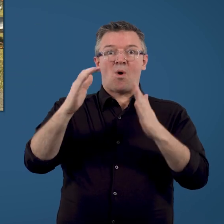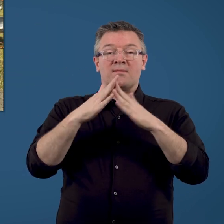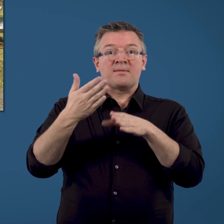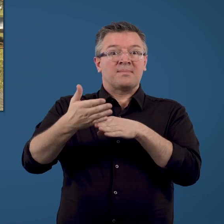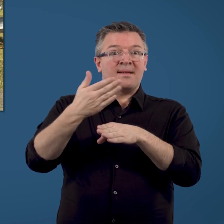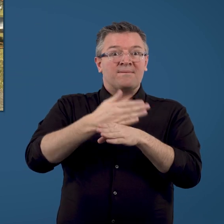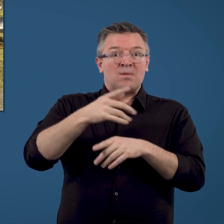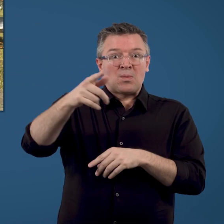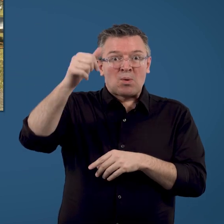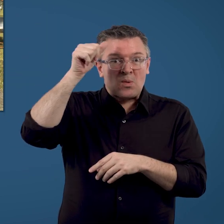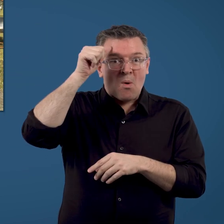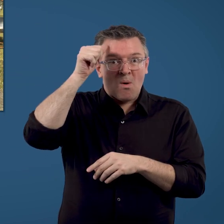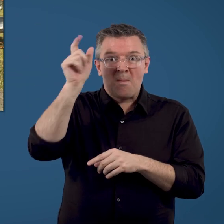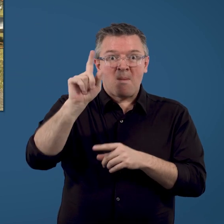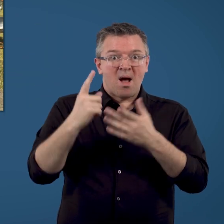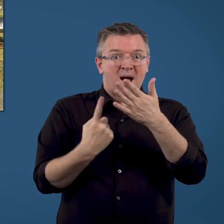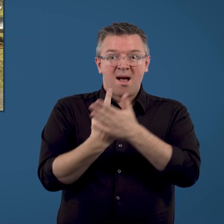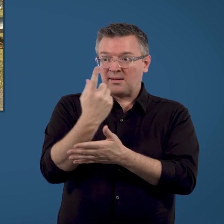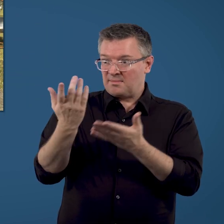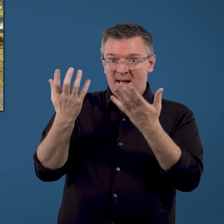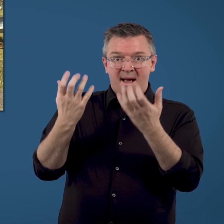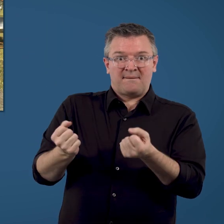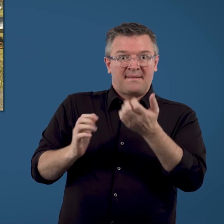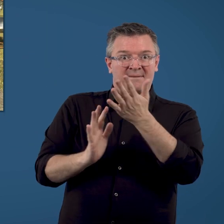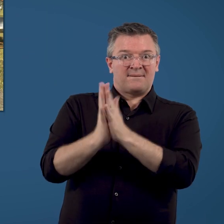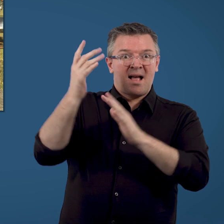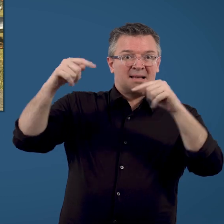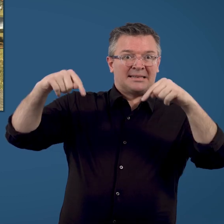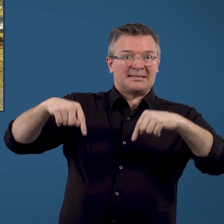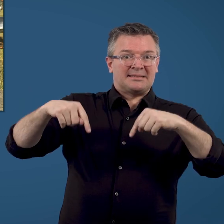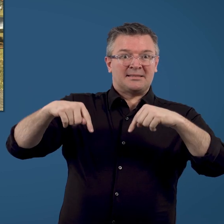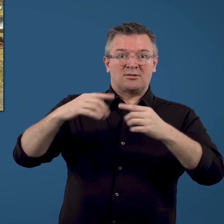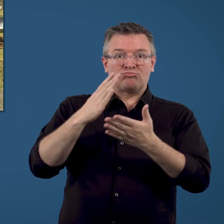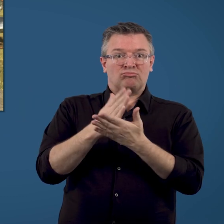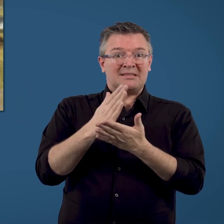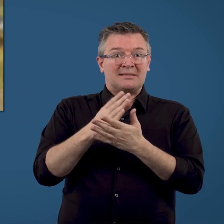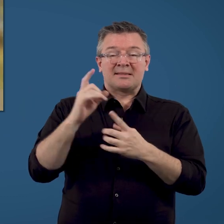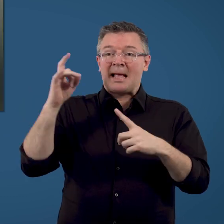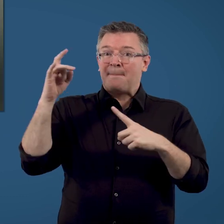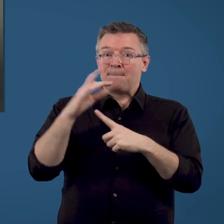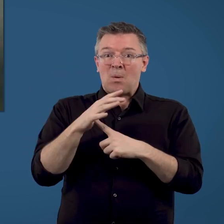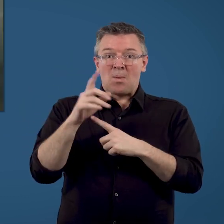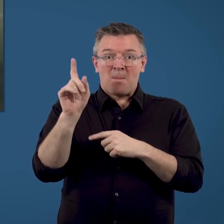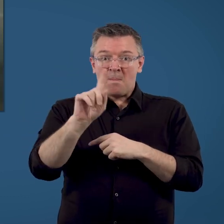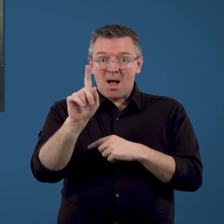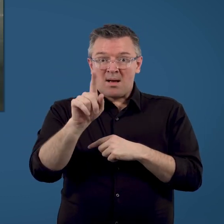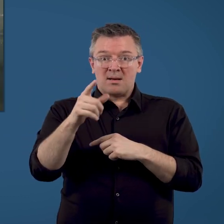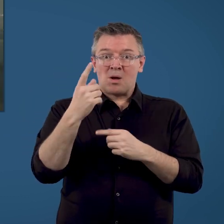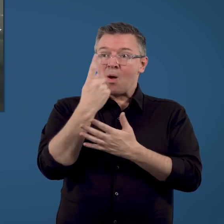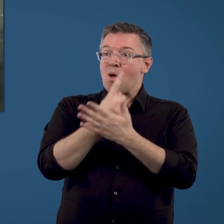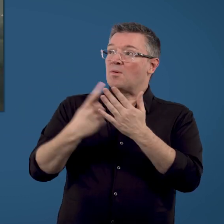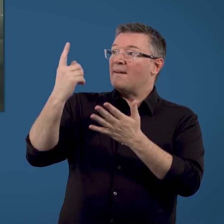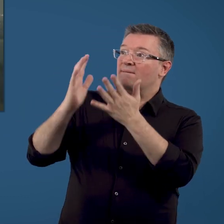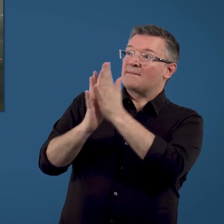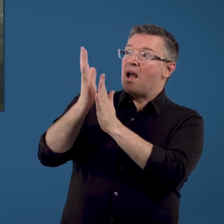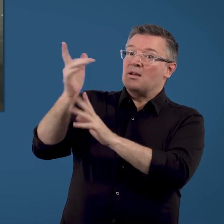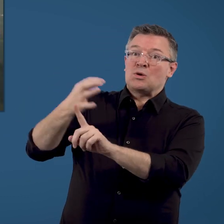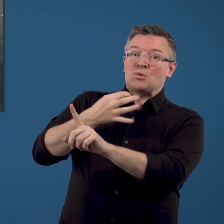your home long before you even know there's a fire. But remember, your home isn't the only thing under